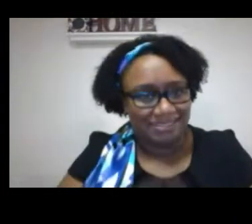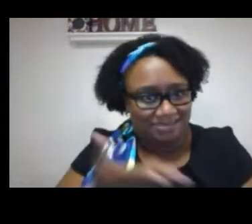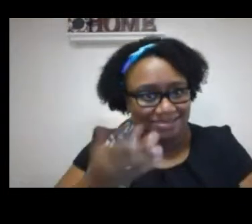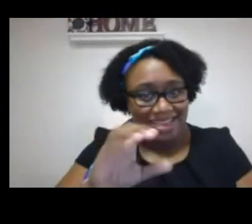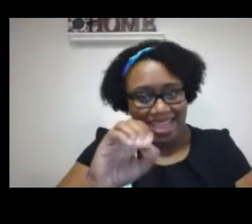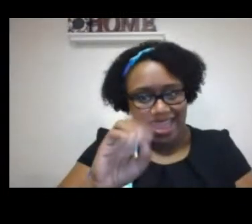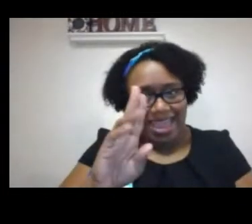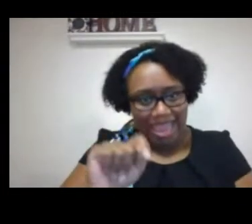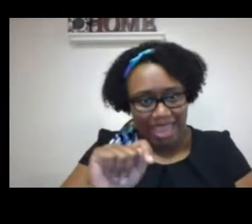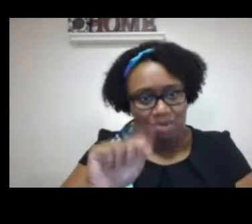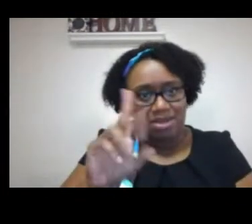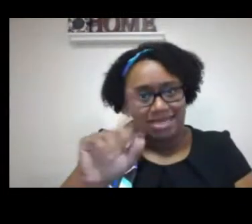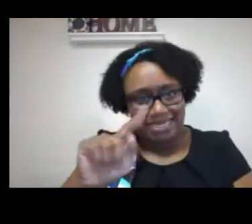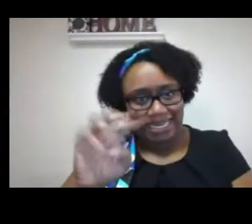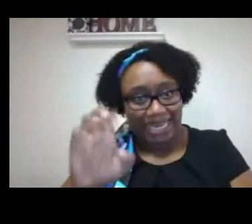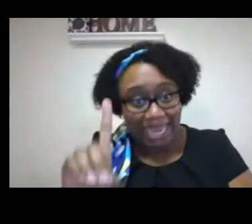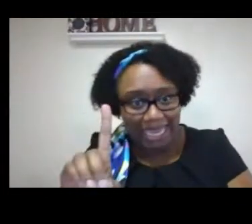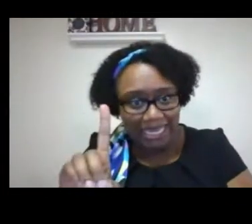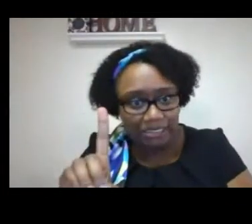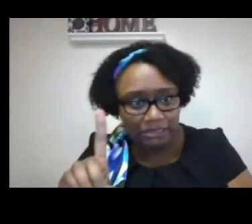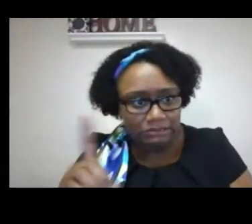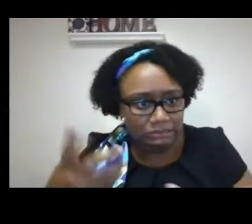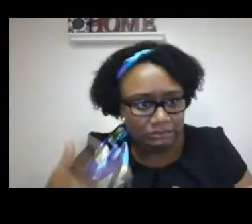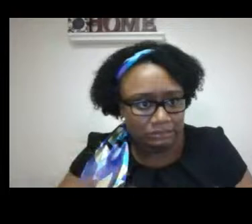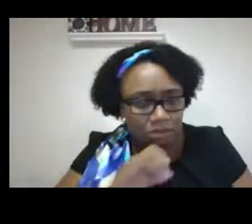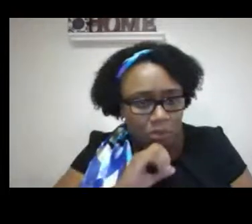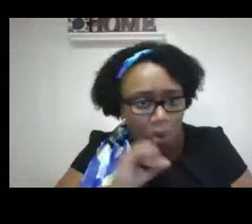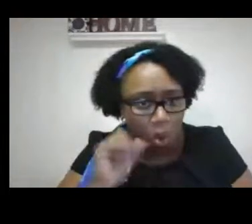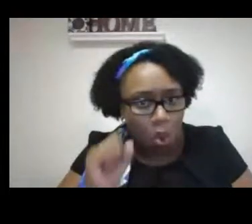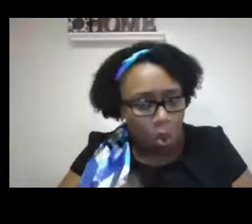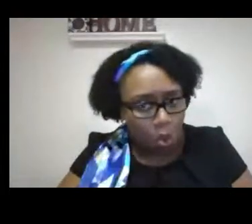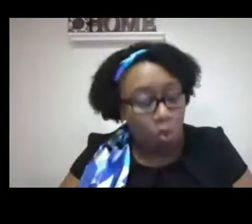Wow. What a quote.